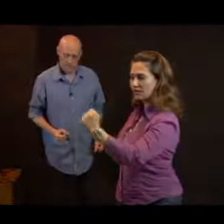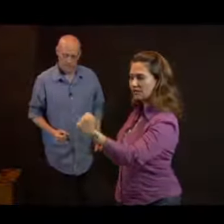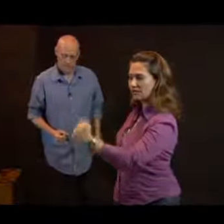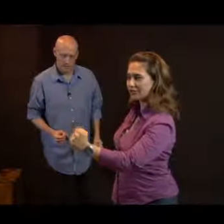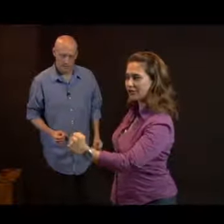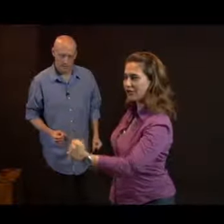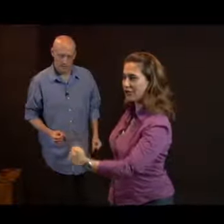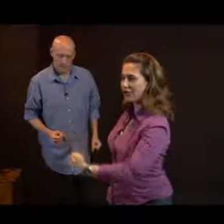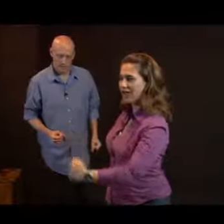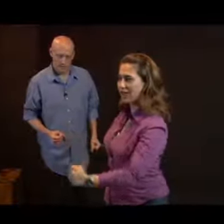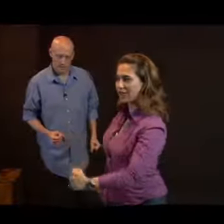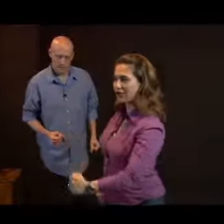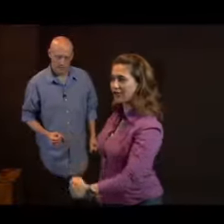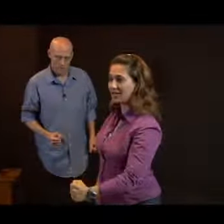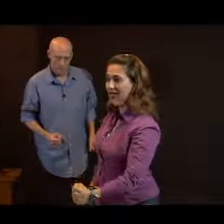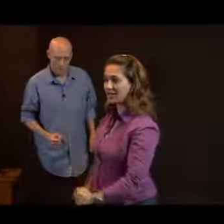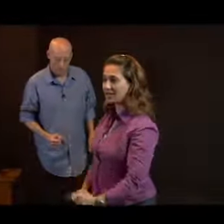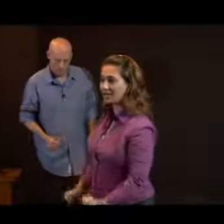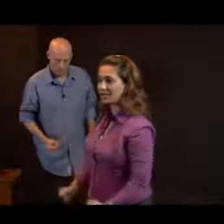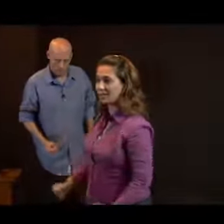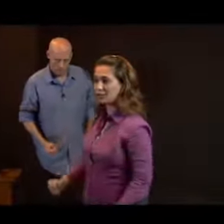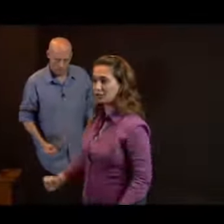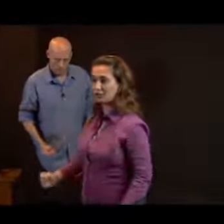Someone's going to call your name and you're going to react in slow motion.